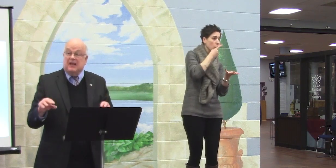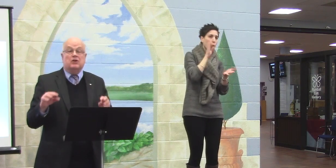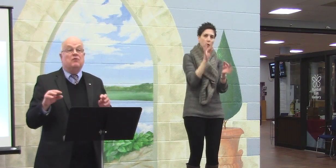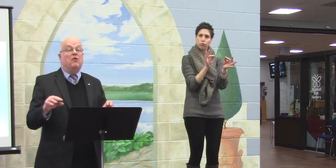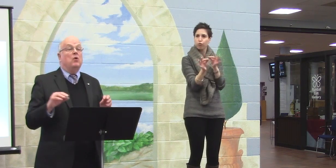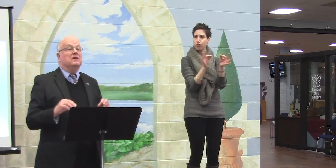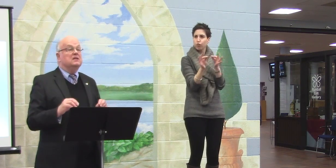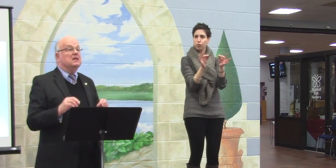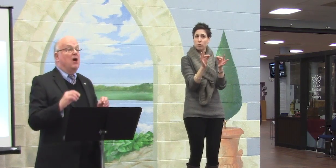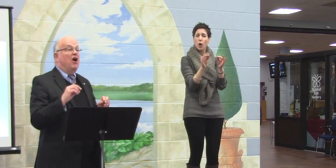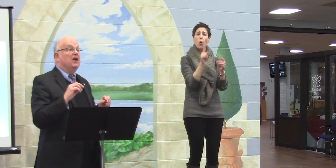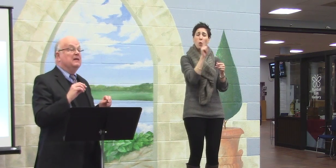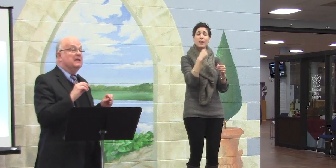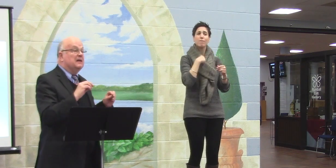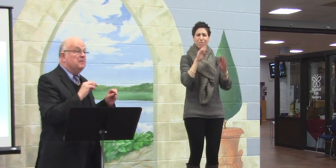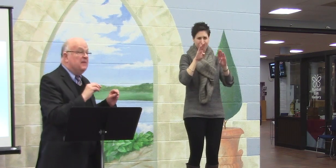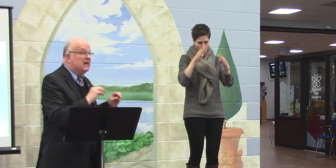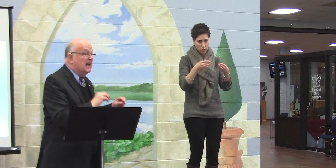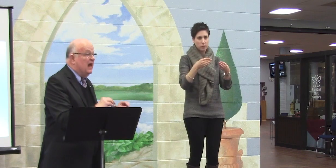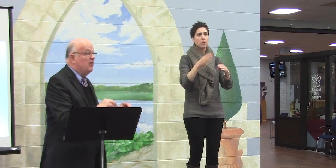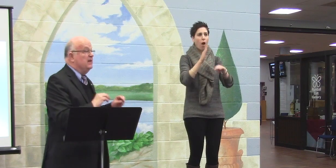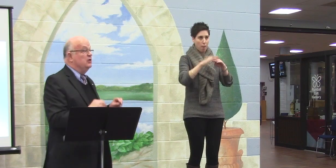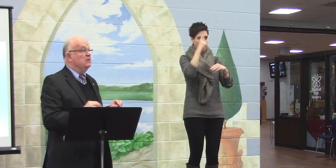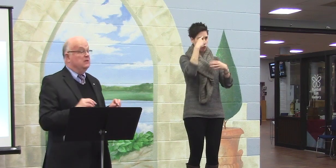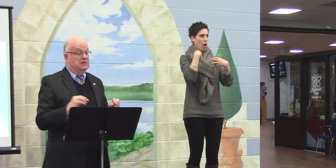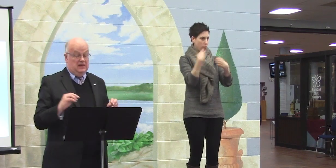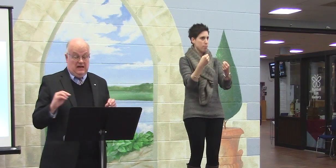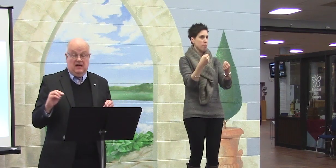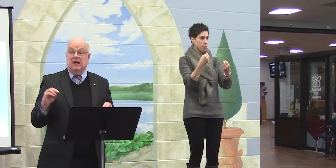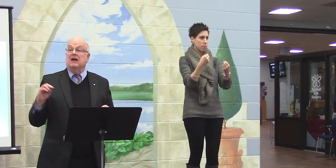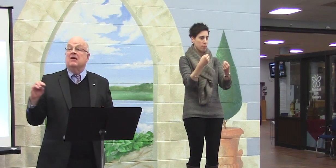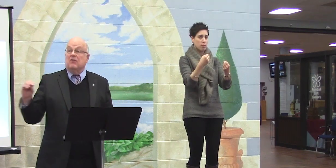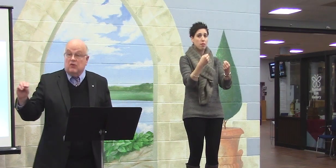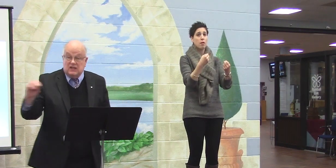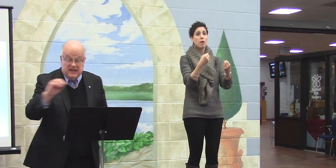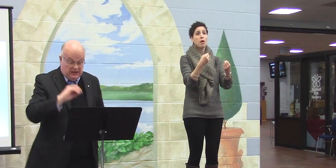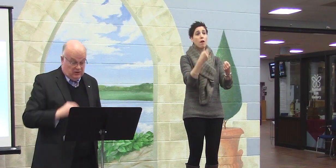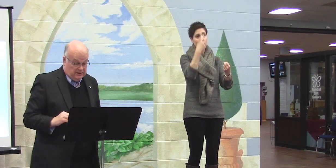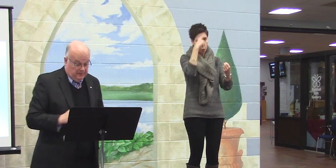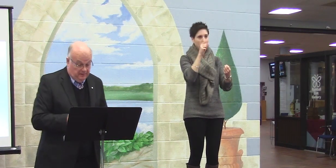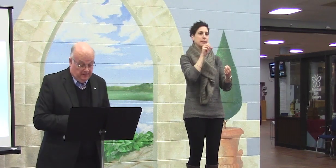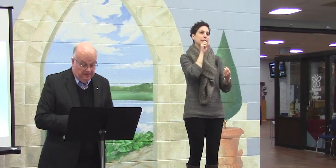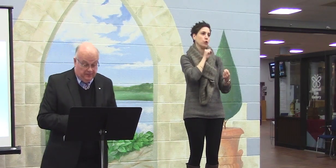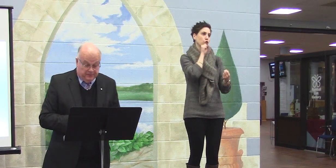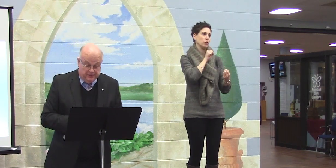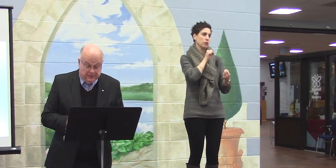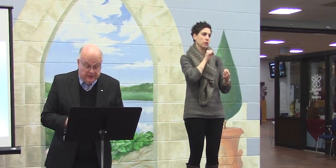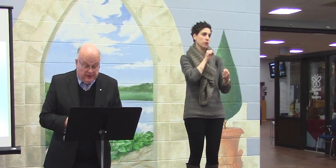going to be a special focus on mental health health issues for seniors.